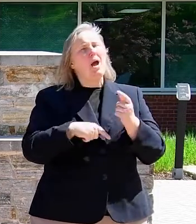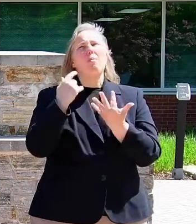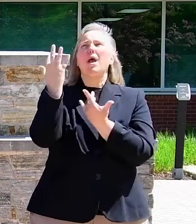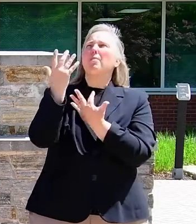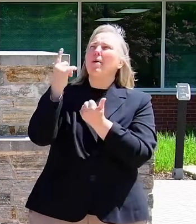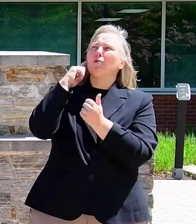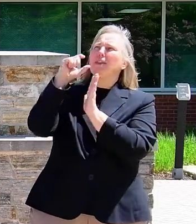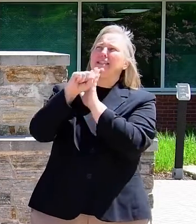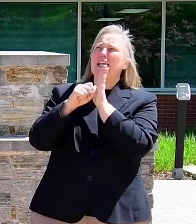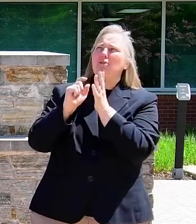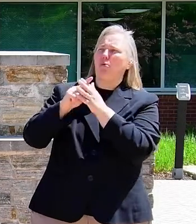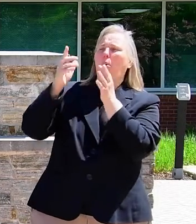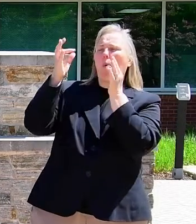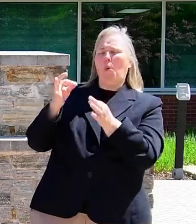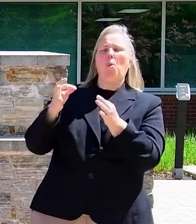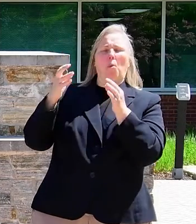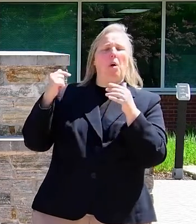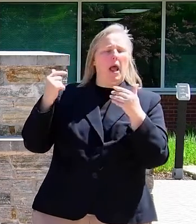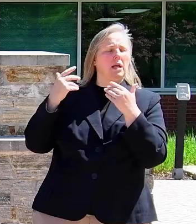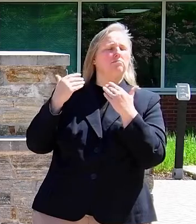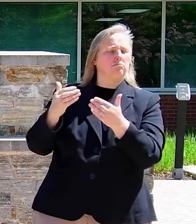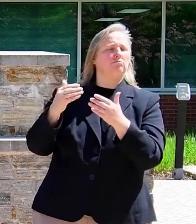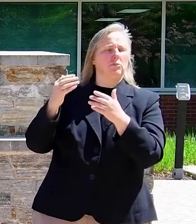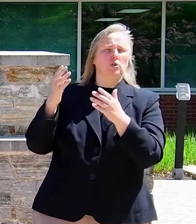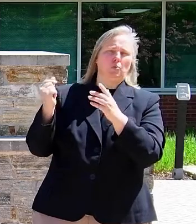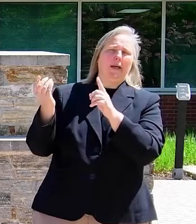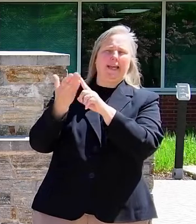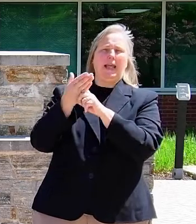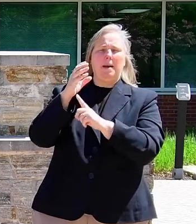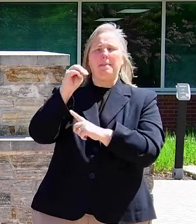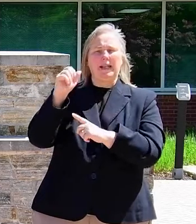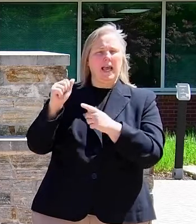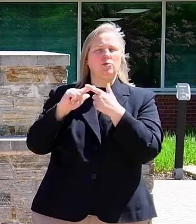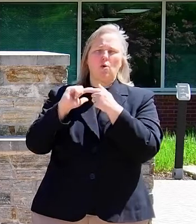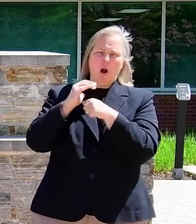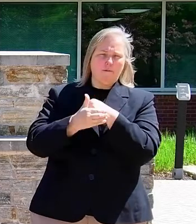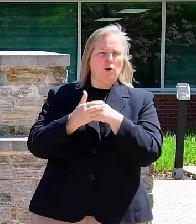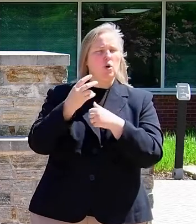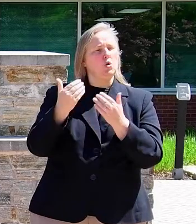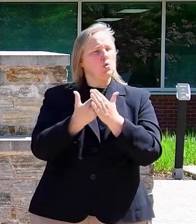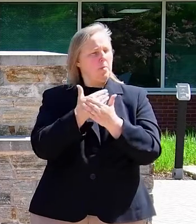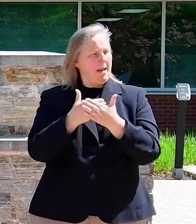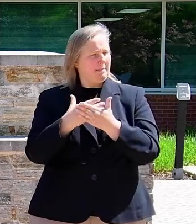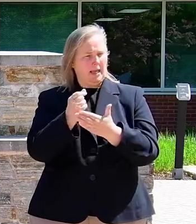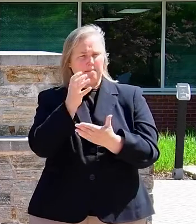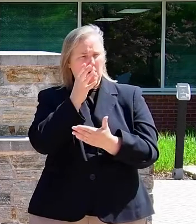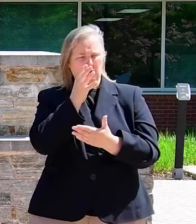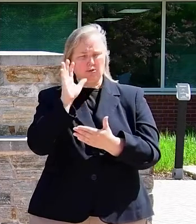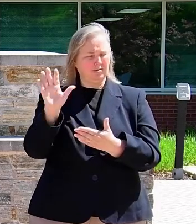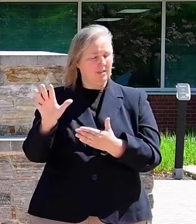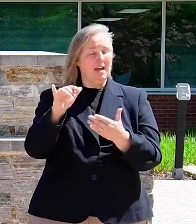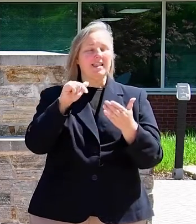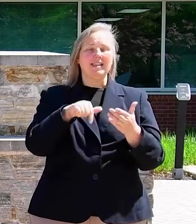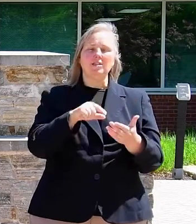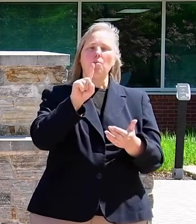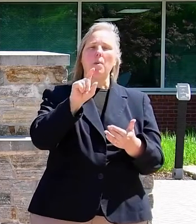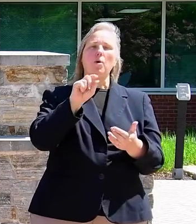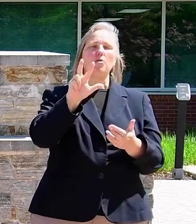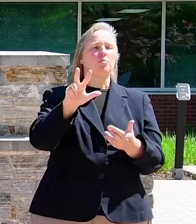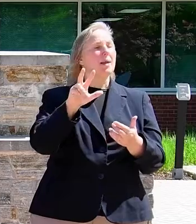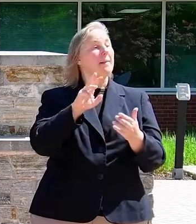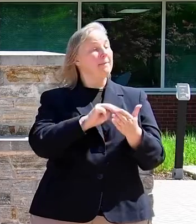to get their act together to get Medicaid to cover new babies and mothers. This $1.3 million